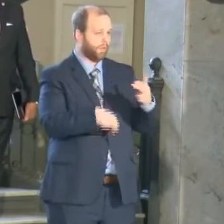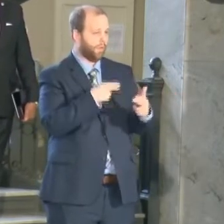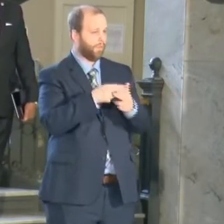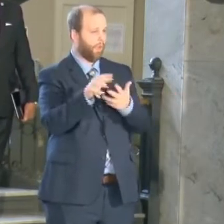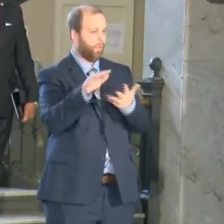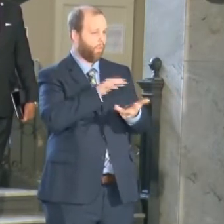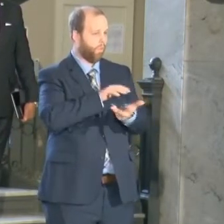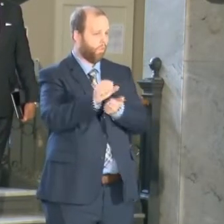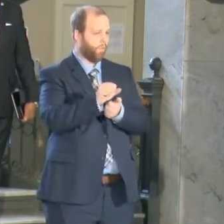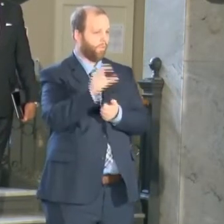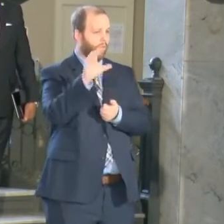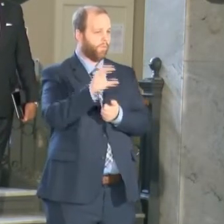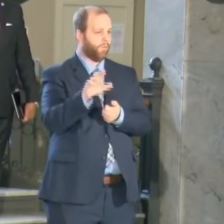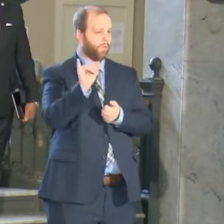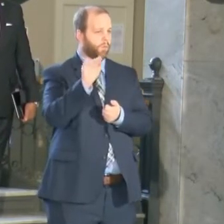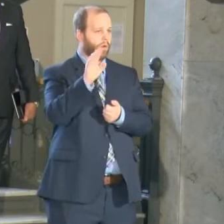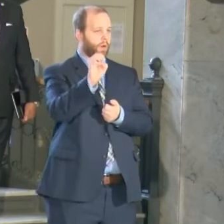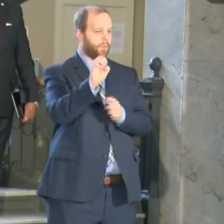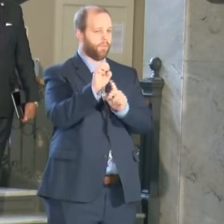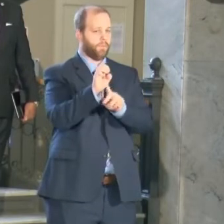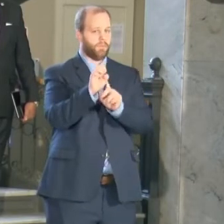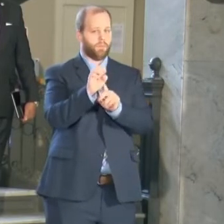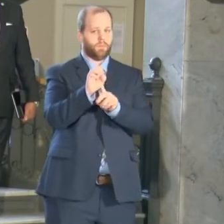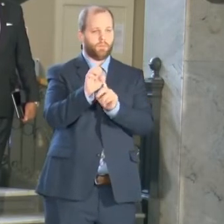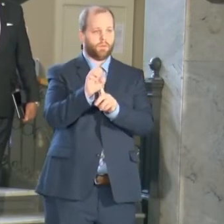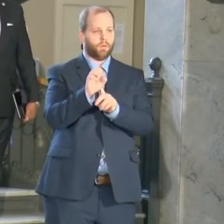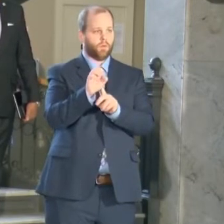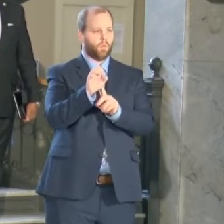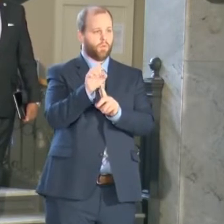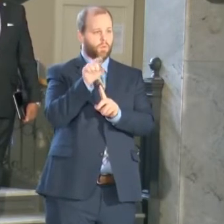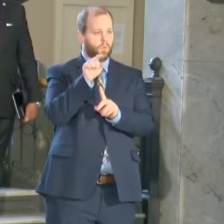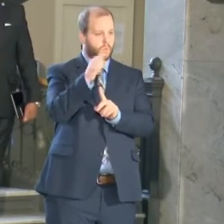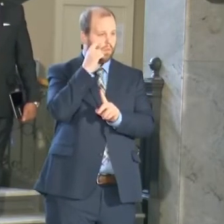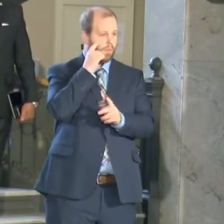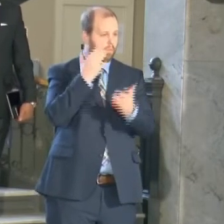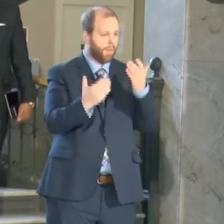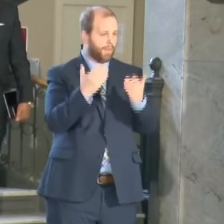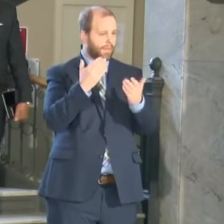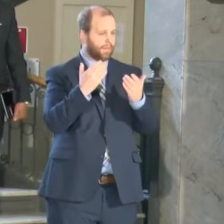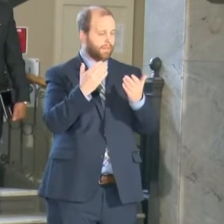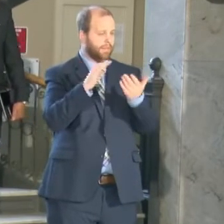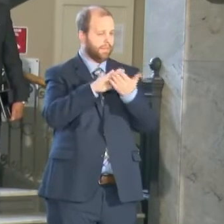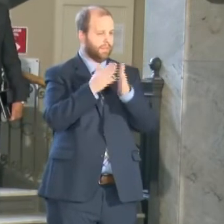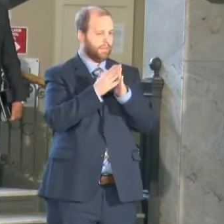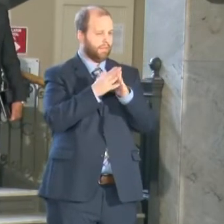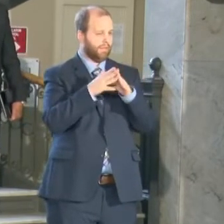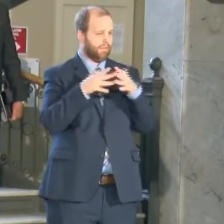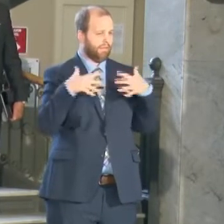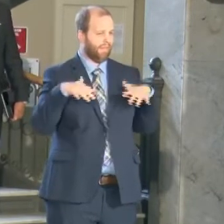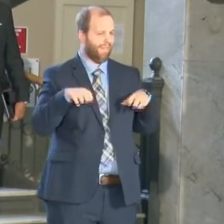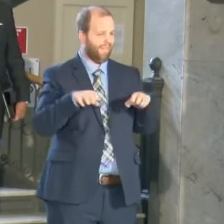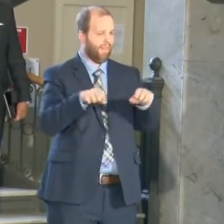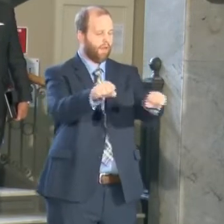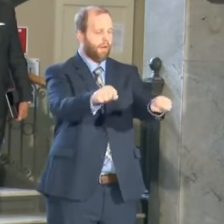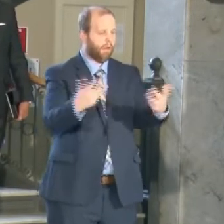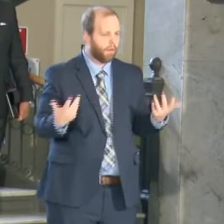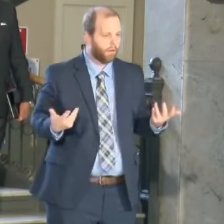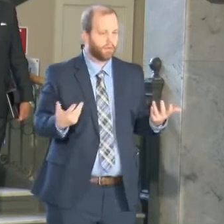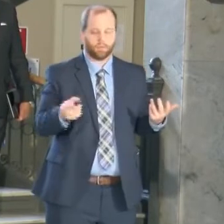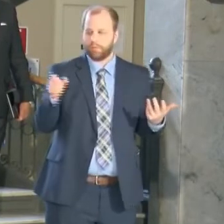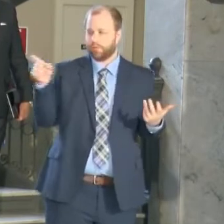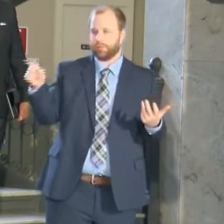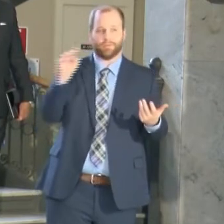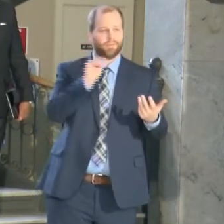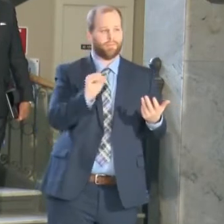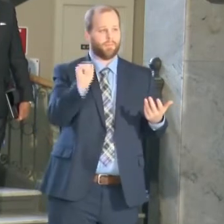that this is the city is being taken over with violent crime. The maps that you'll see here, we call these our